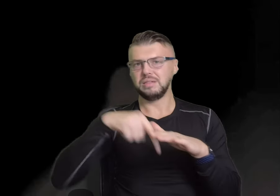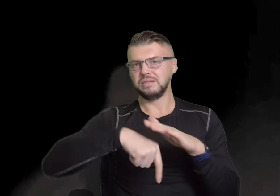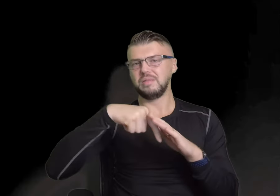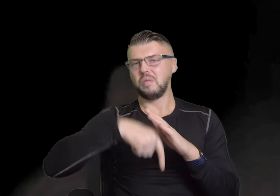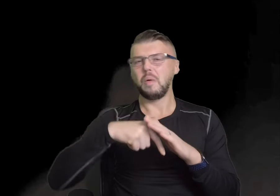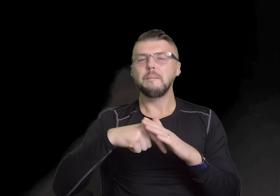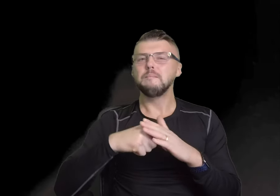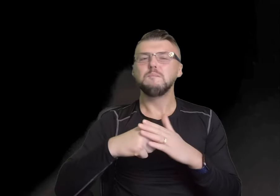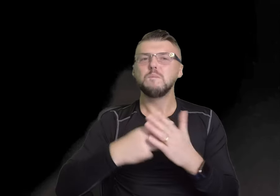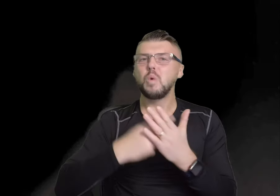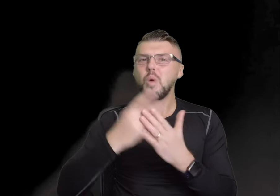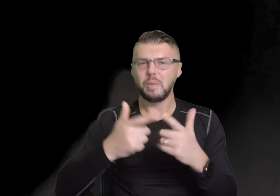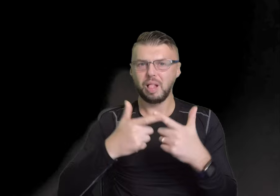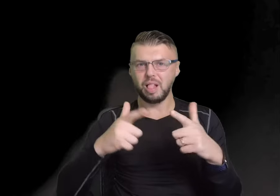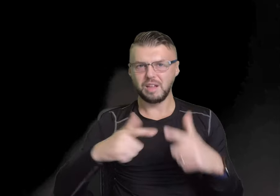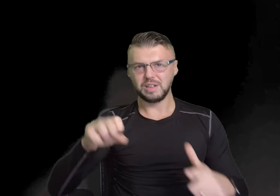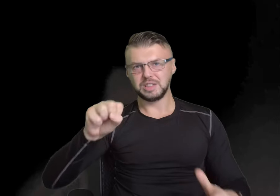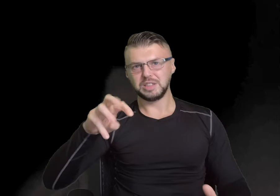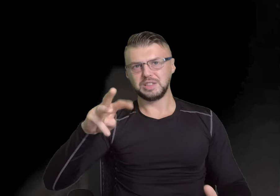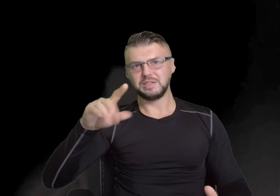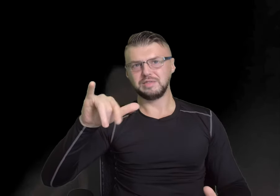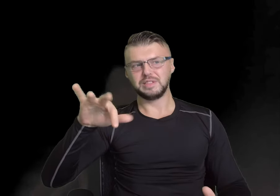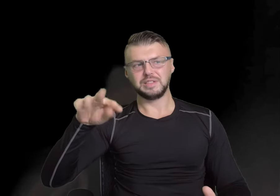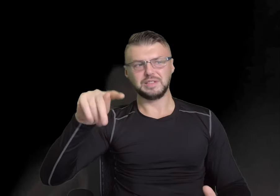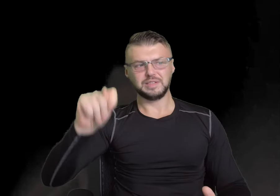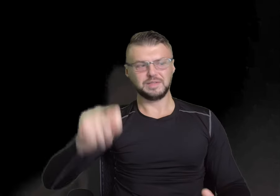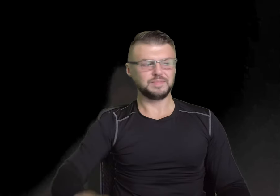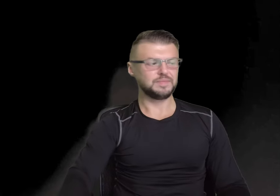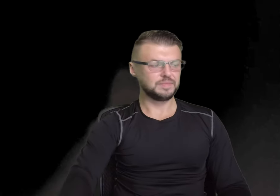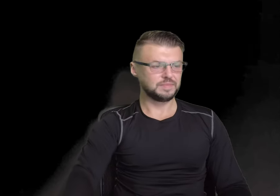a programming language, Swift, Swift as a programming language.